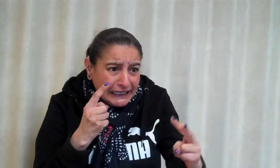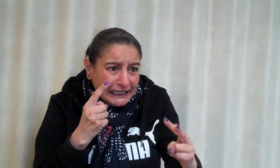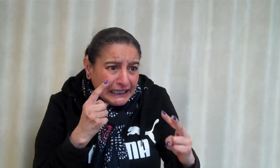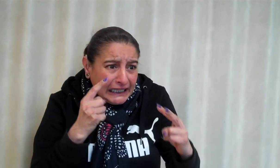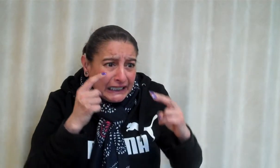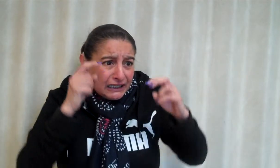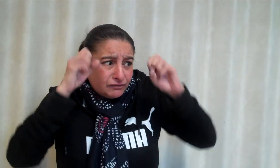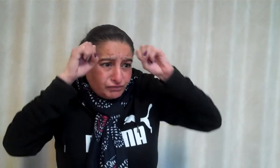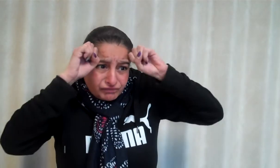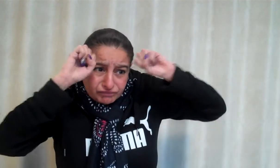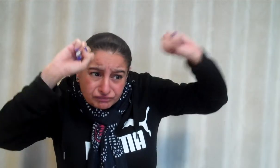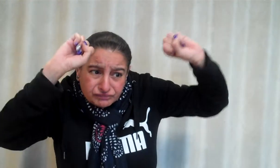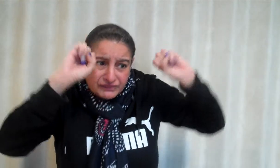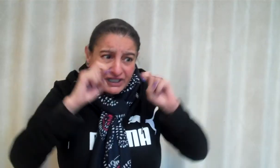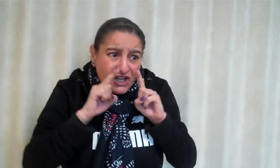Have you seen the Gruffalo?